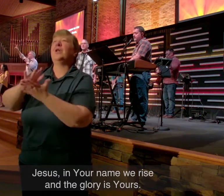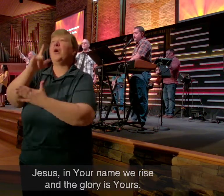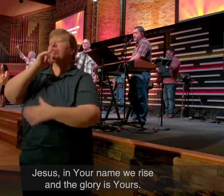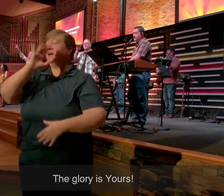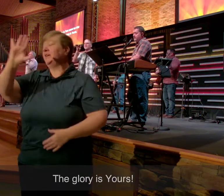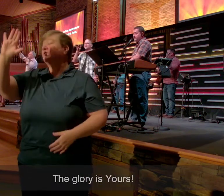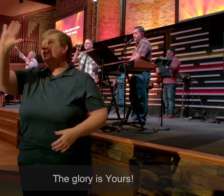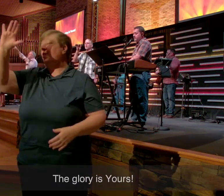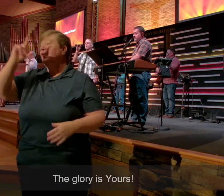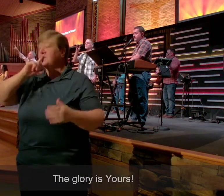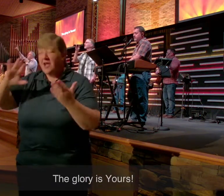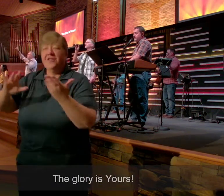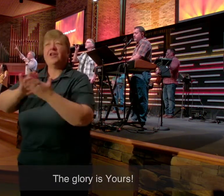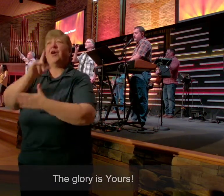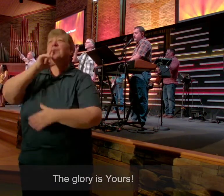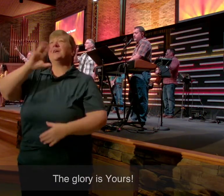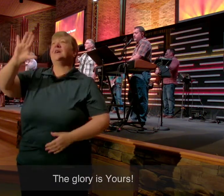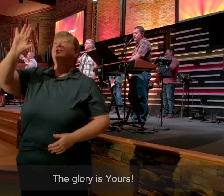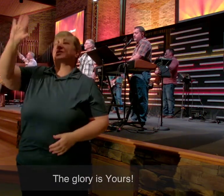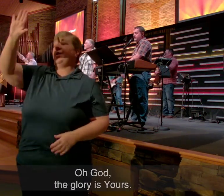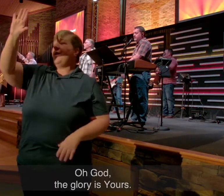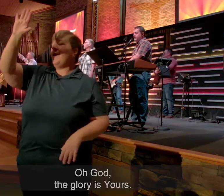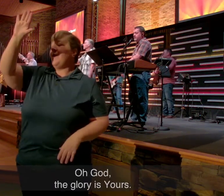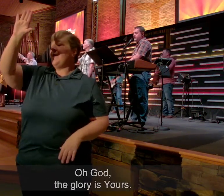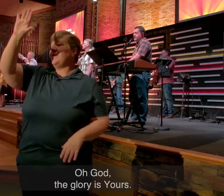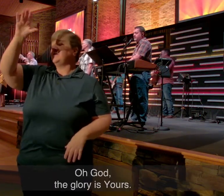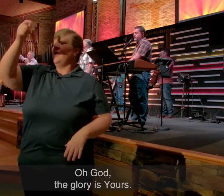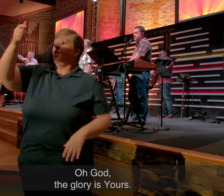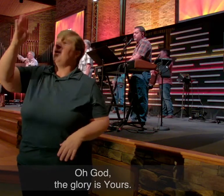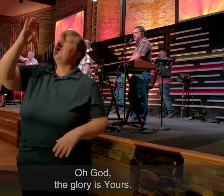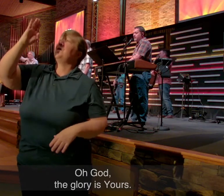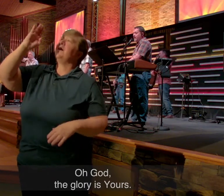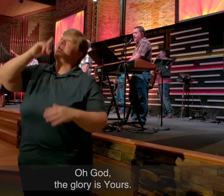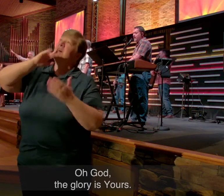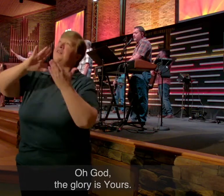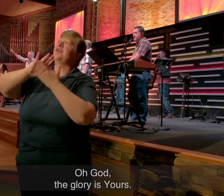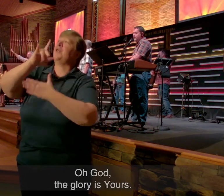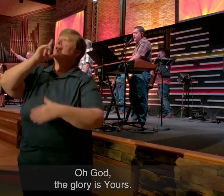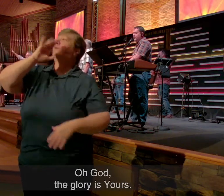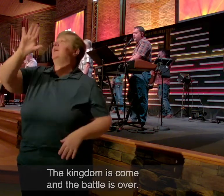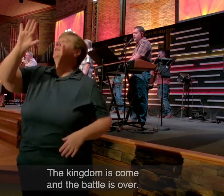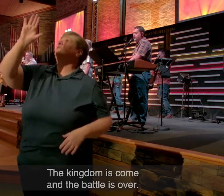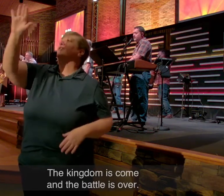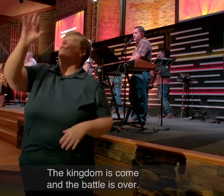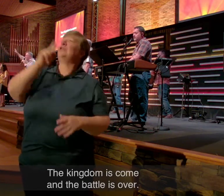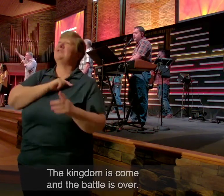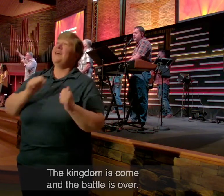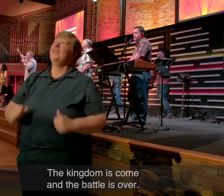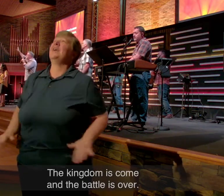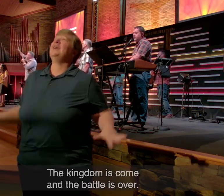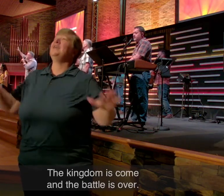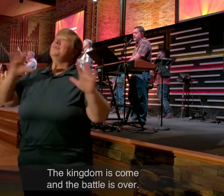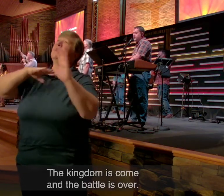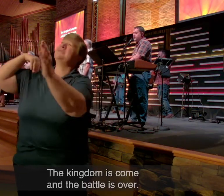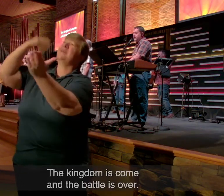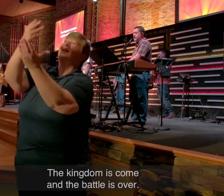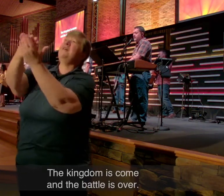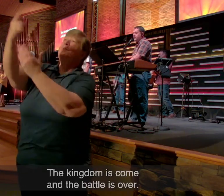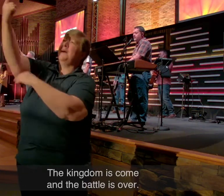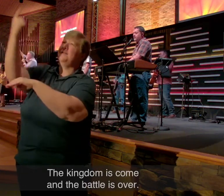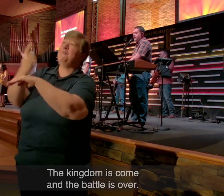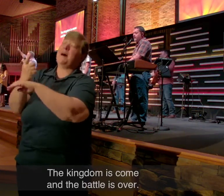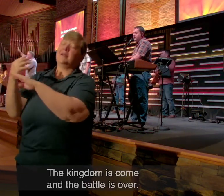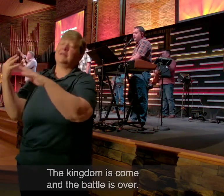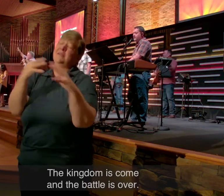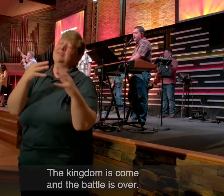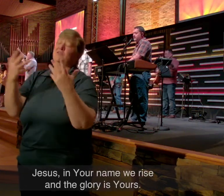glory is yours. The glory is yours. Oh God, the glory is yours. The kingdom is come and